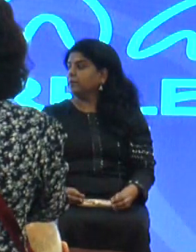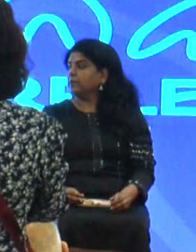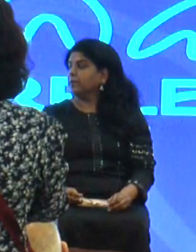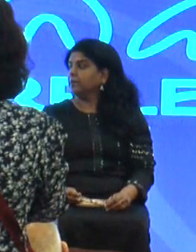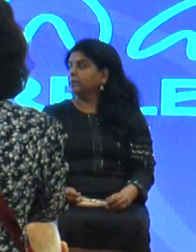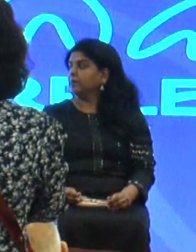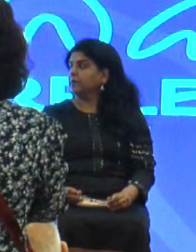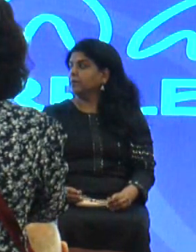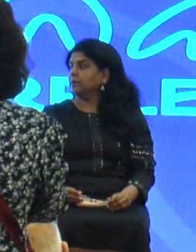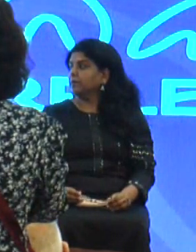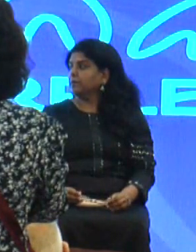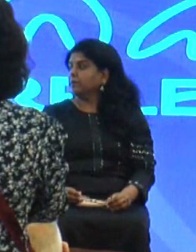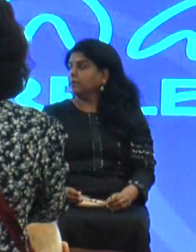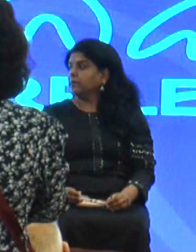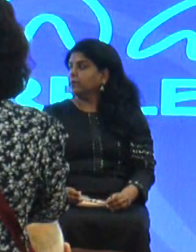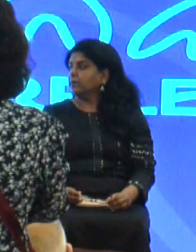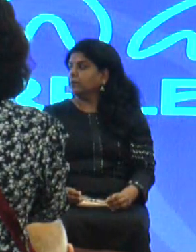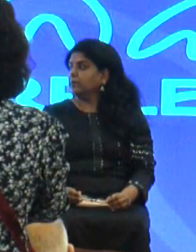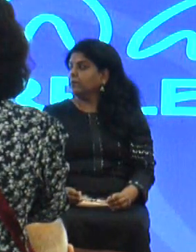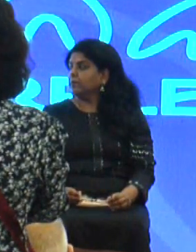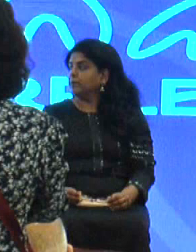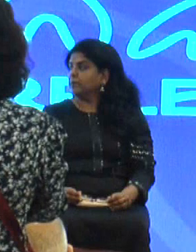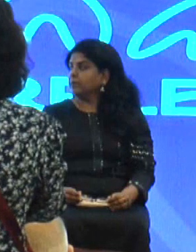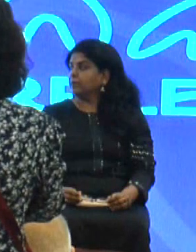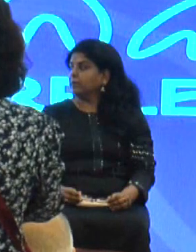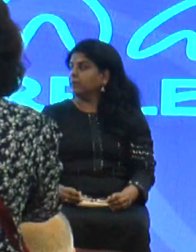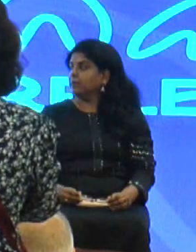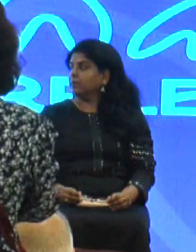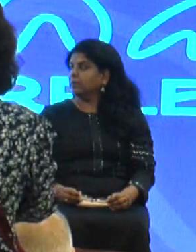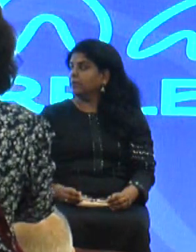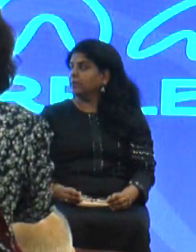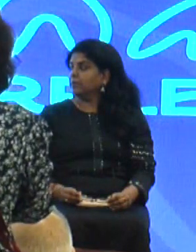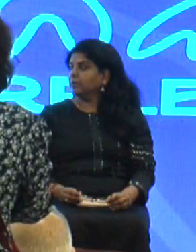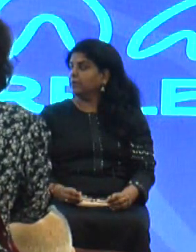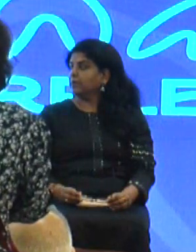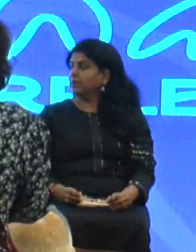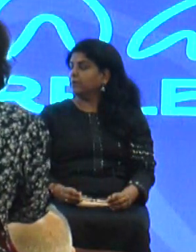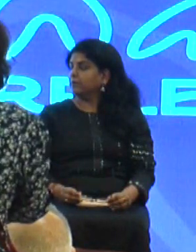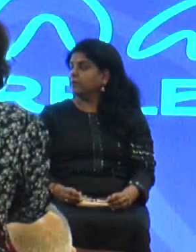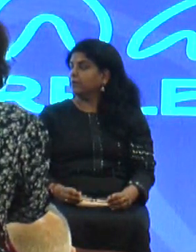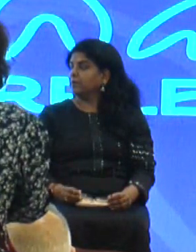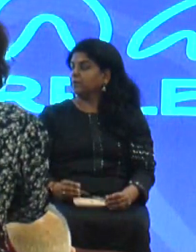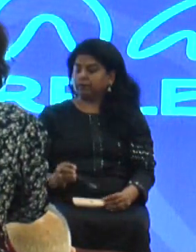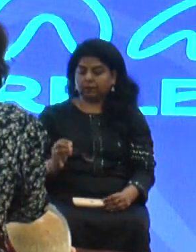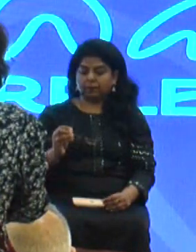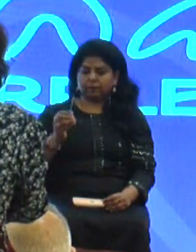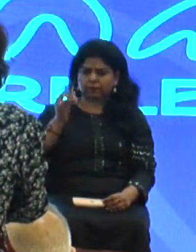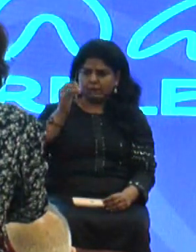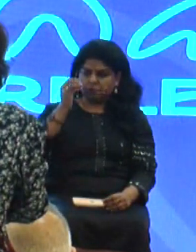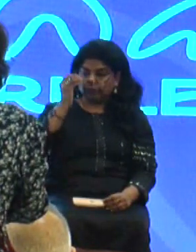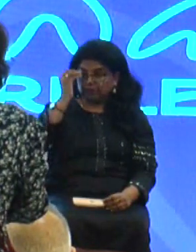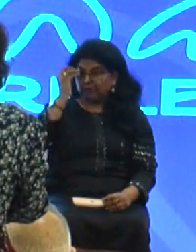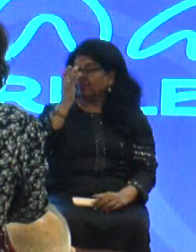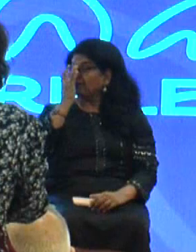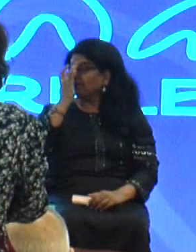that person became part of the training session. We had about 15 kids. But even before getting these kids onto the training program, I had to convince a whole